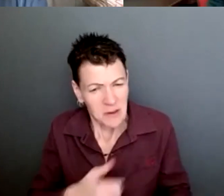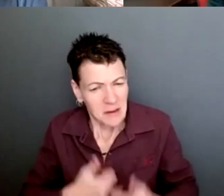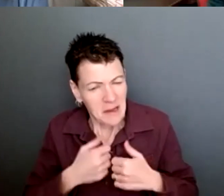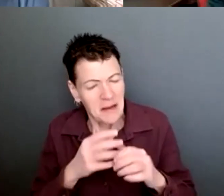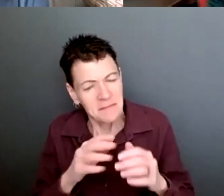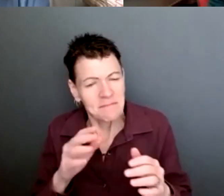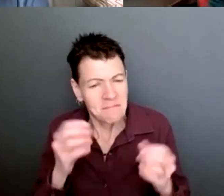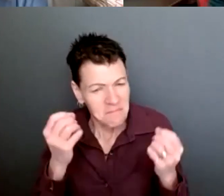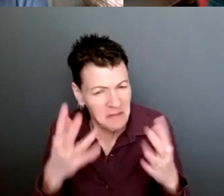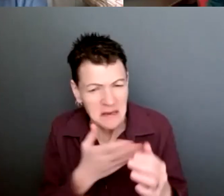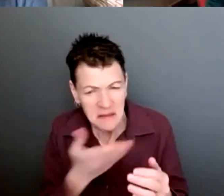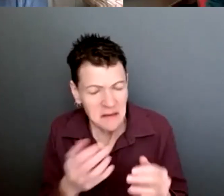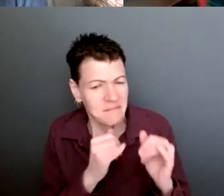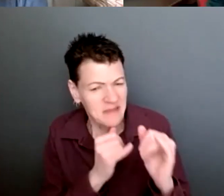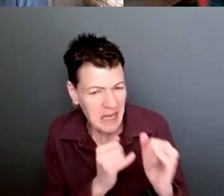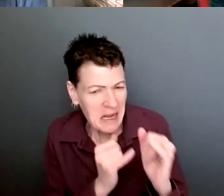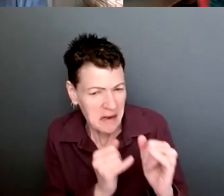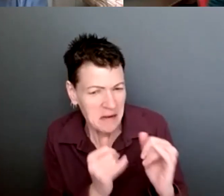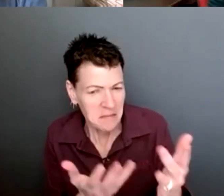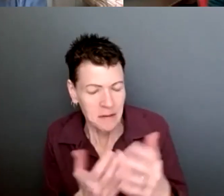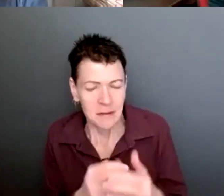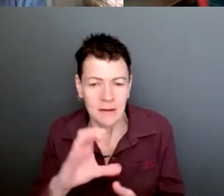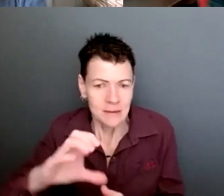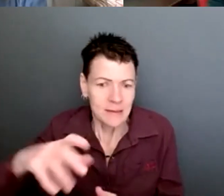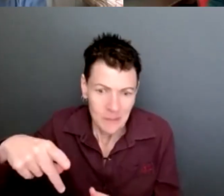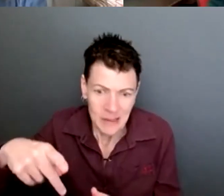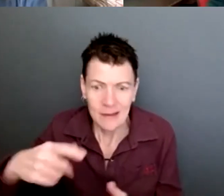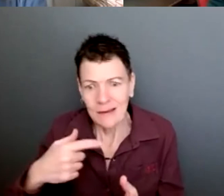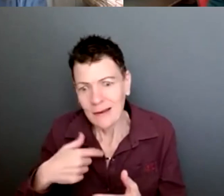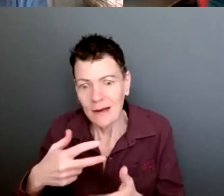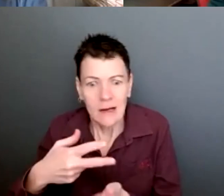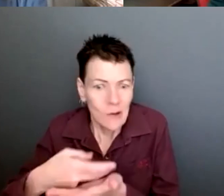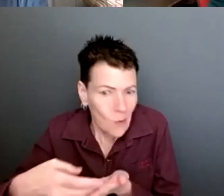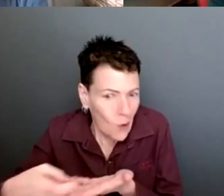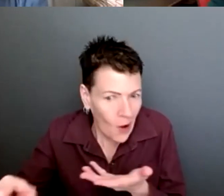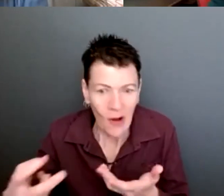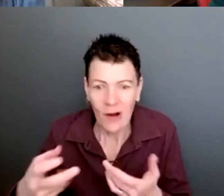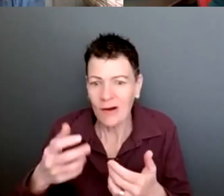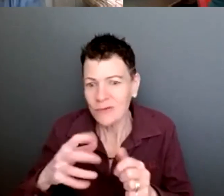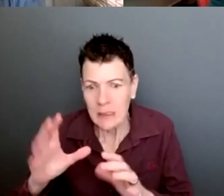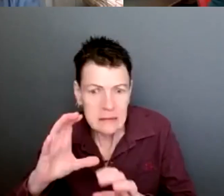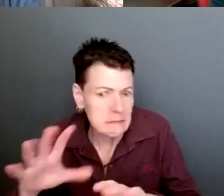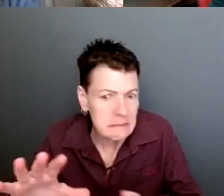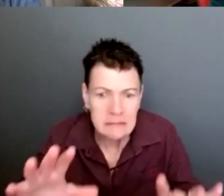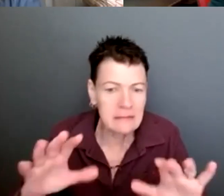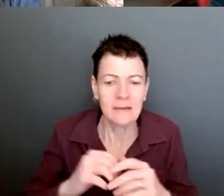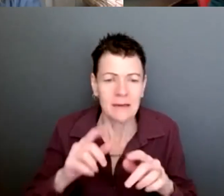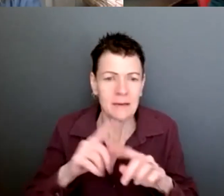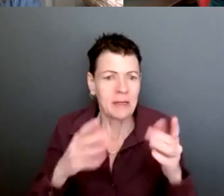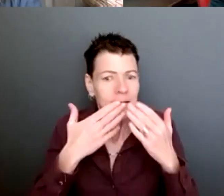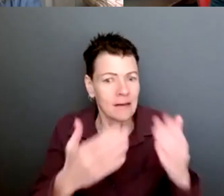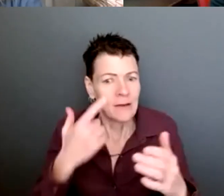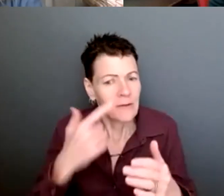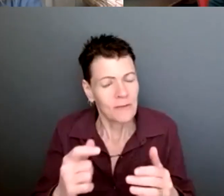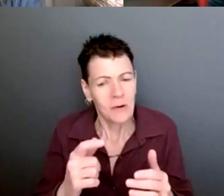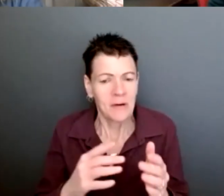what's been going on and having cerebral palsy and having to navigate and crawling the floor even. But thank you for getting vulnerable and